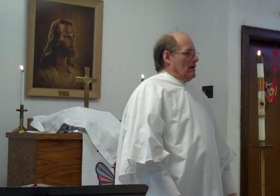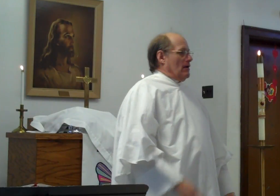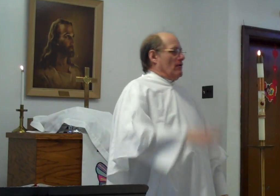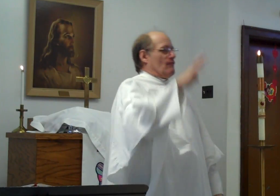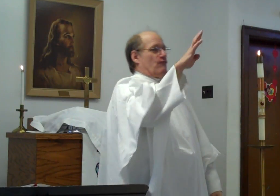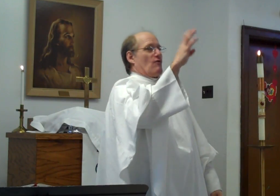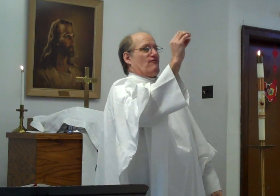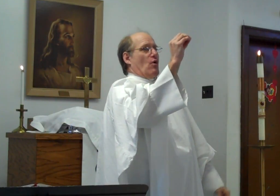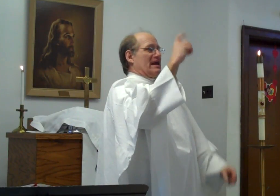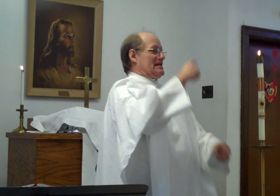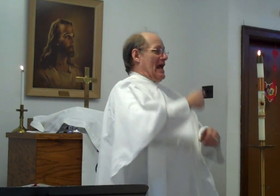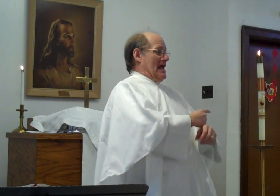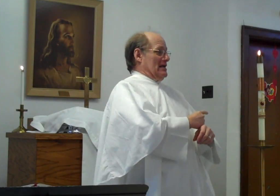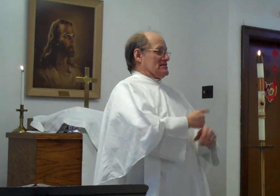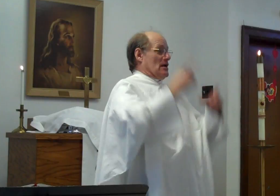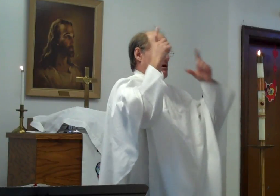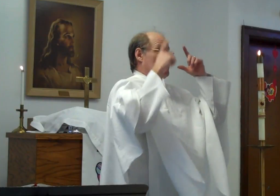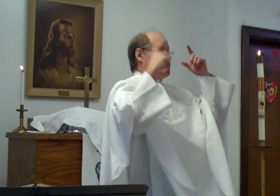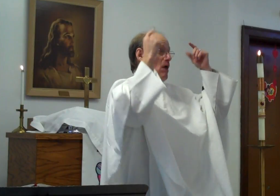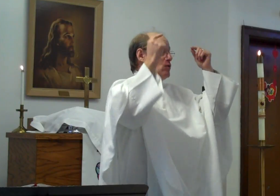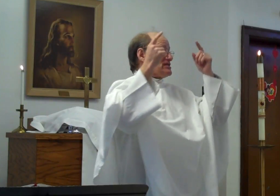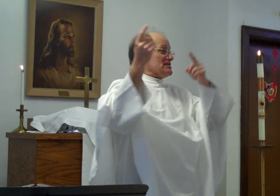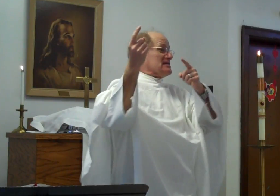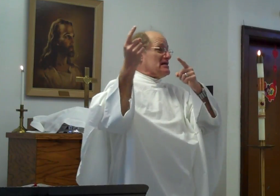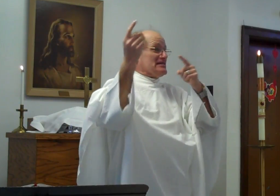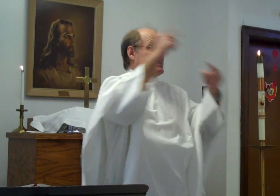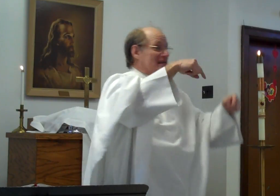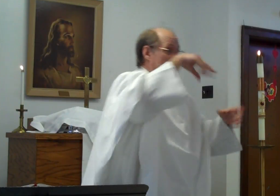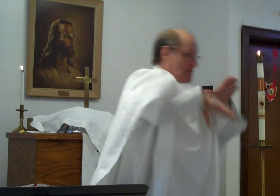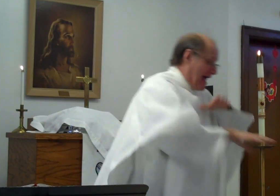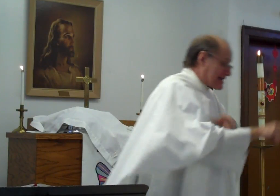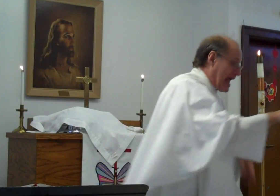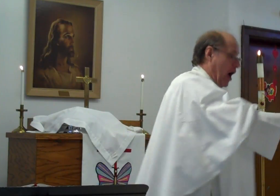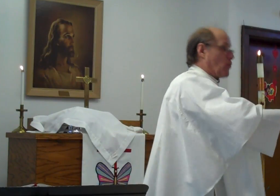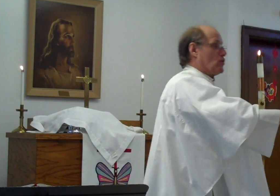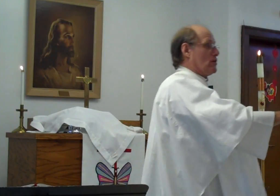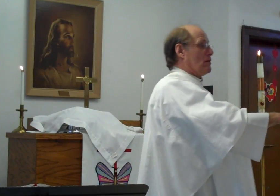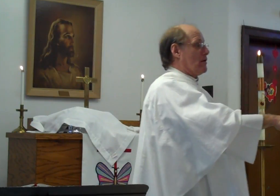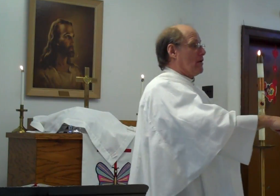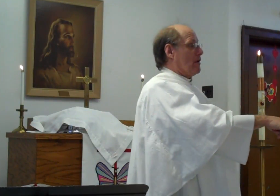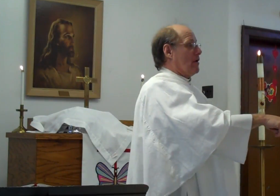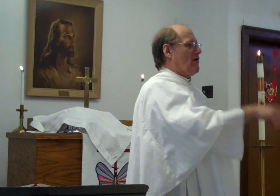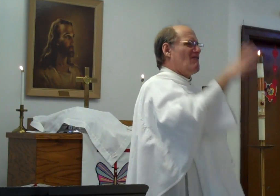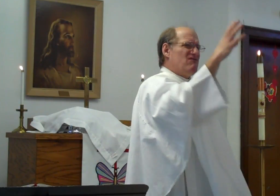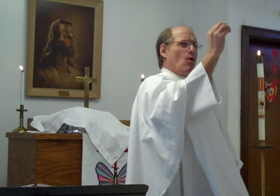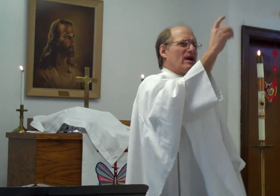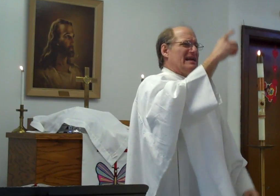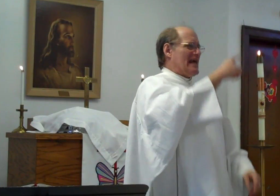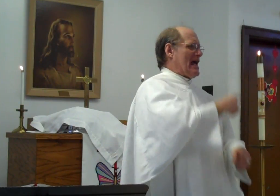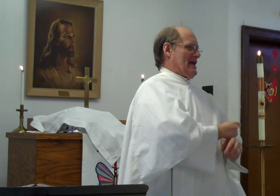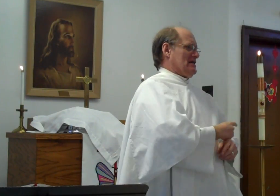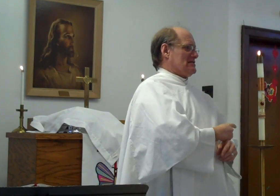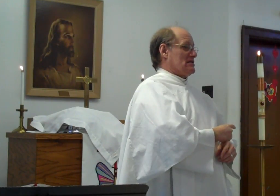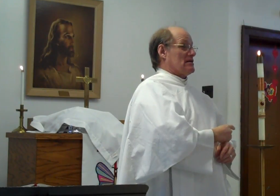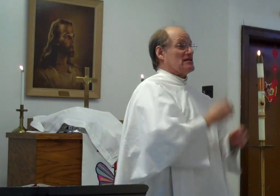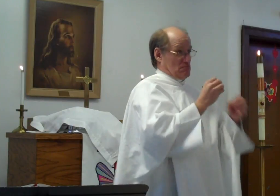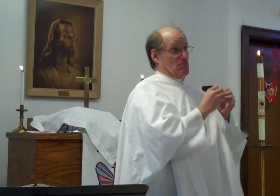For 40 days, Moses didn't come back down. 40 days, that's